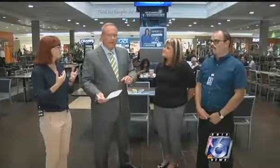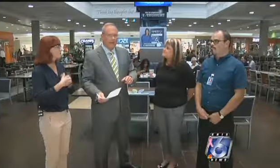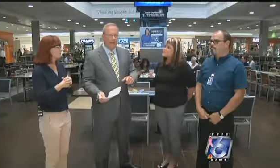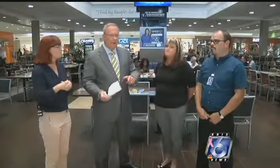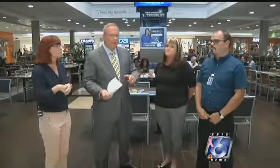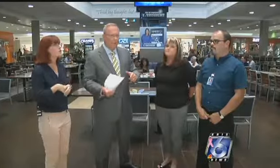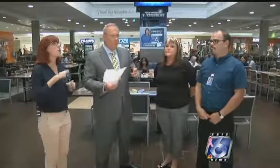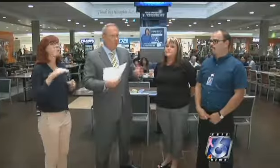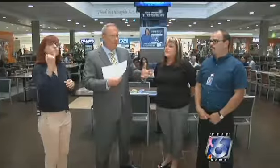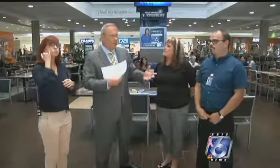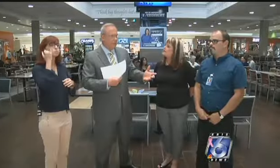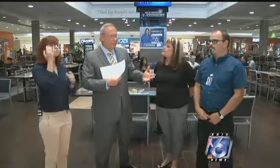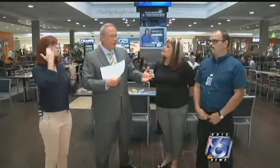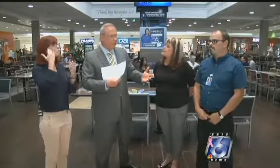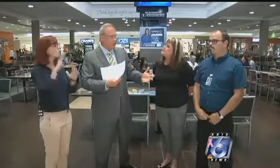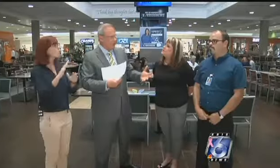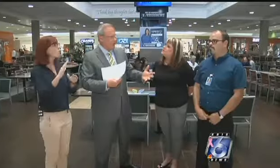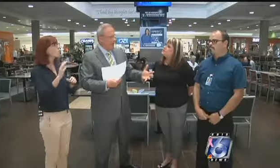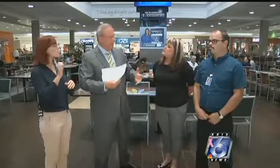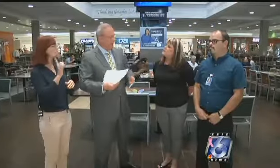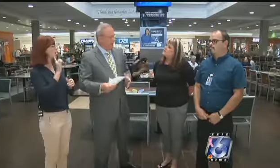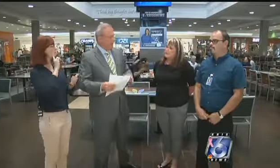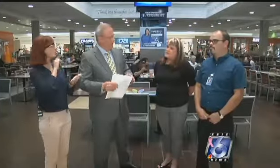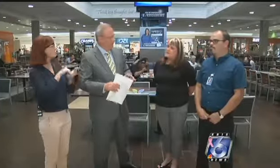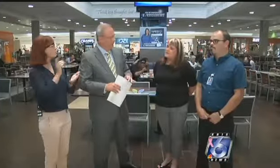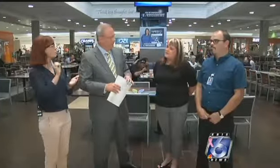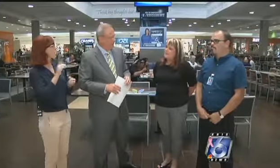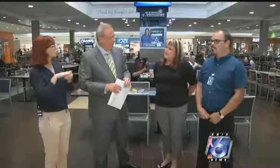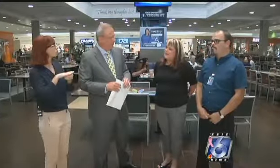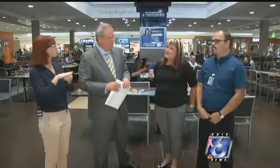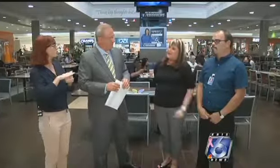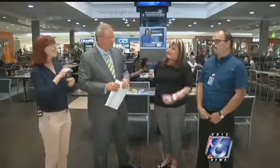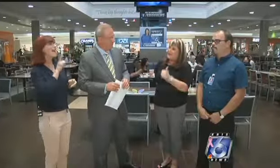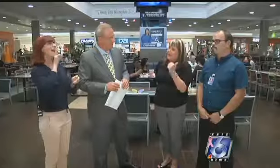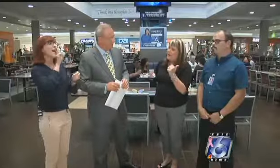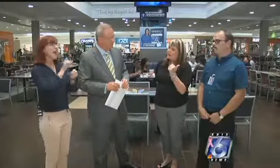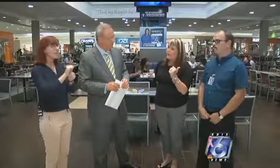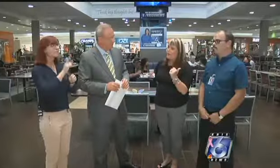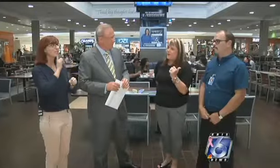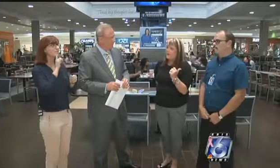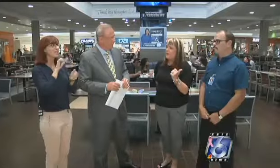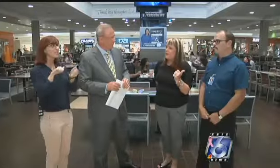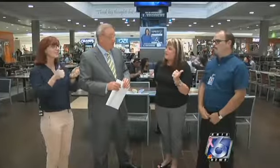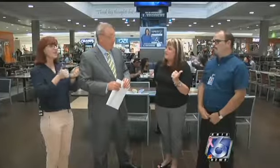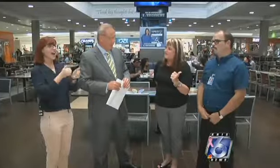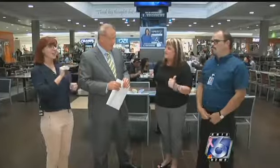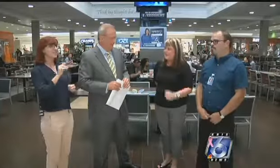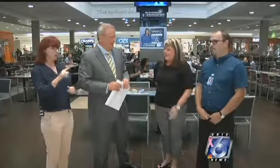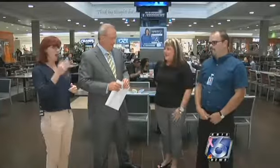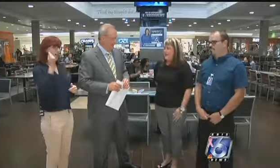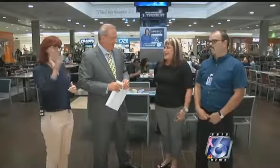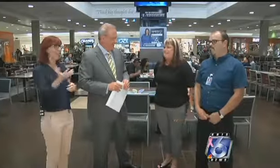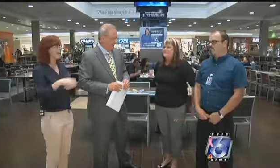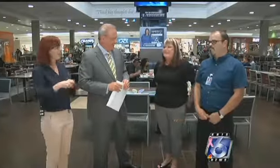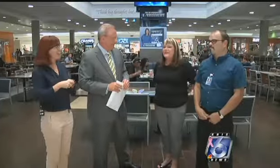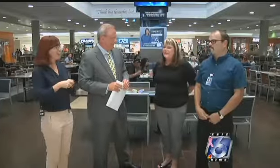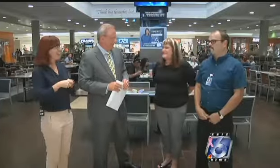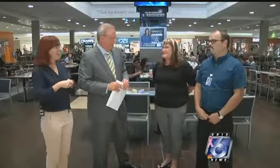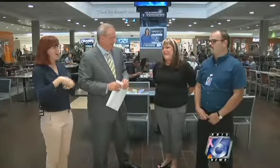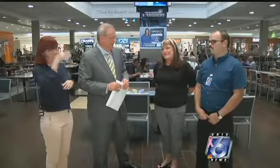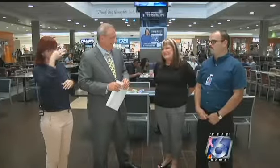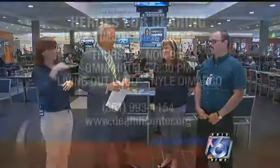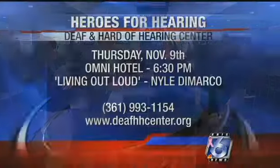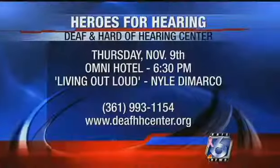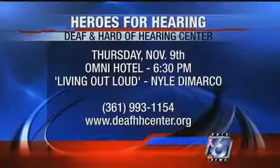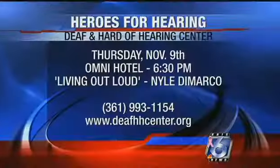For those who may not know, where is the center located? So the center is located right behind La Palmera Mall. Okay. Very